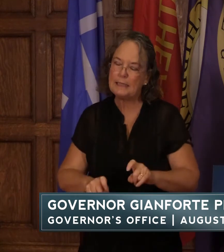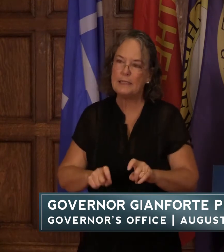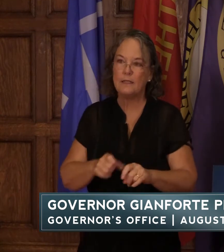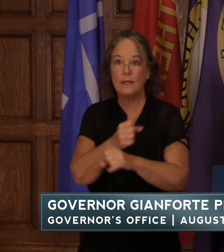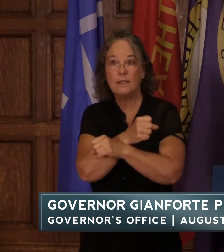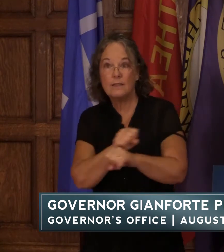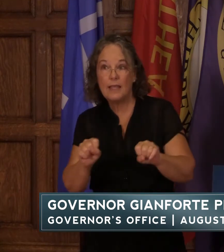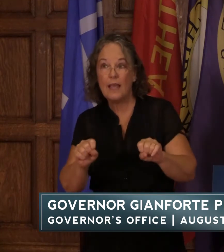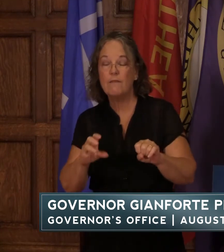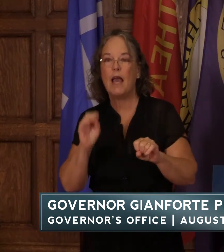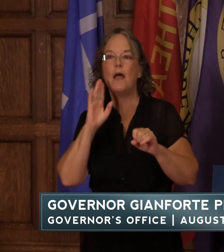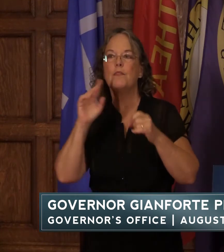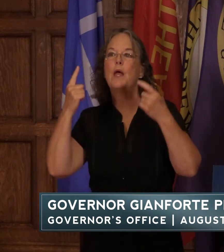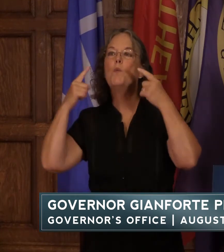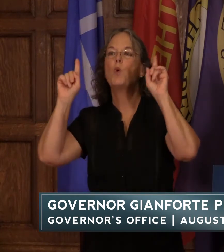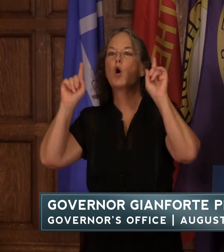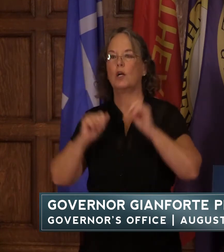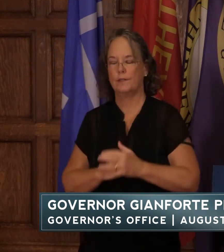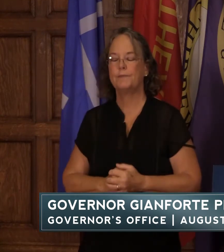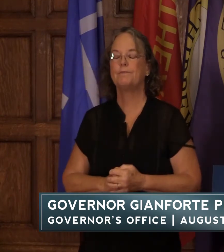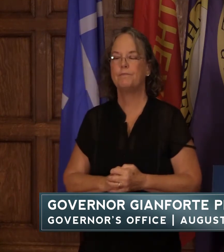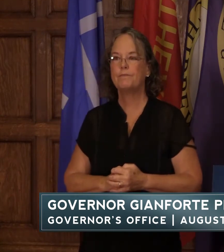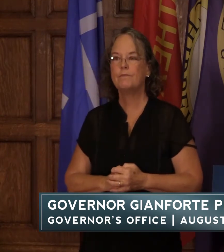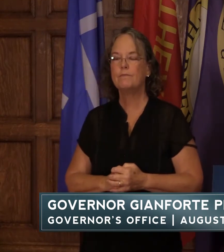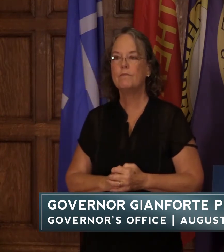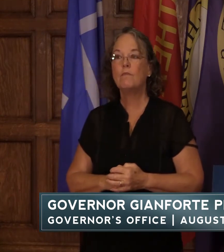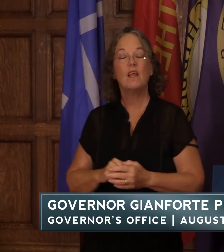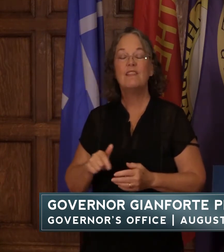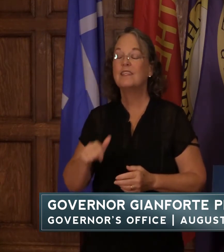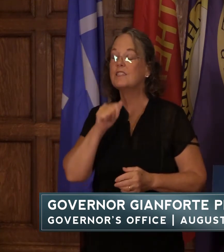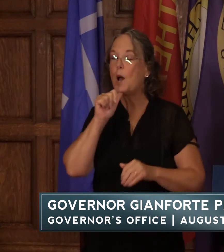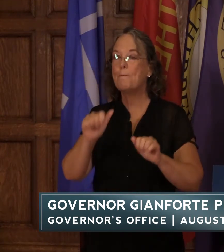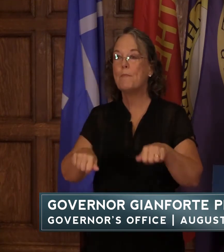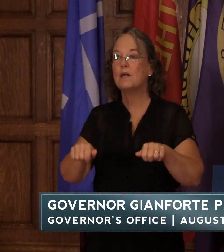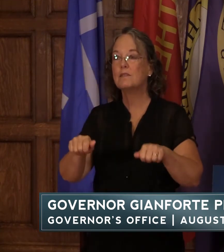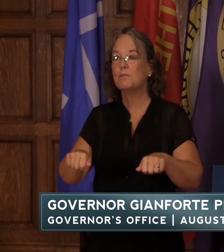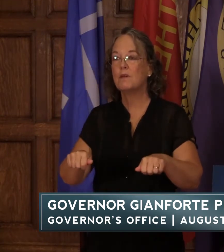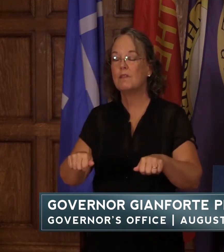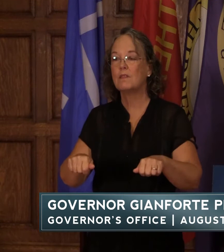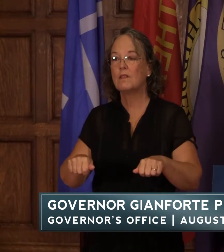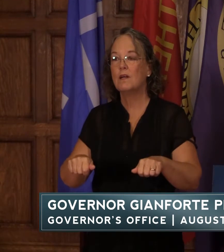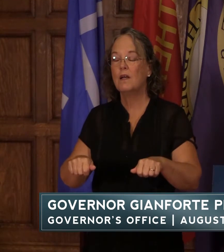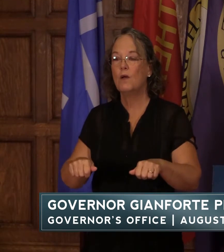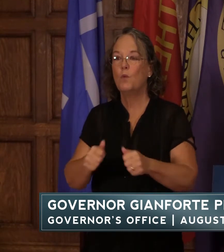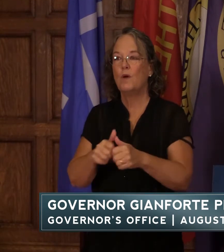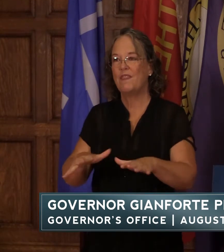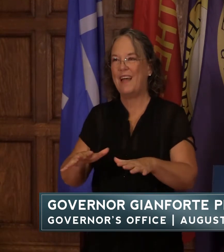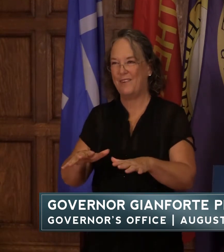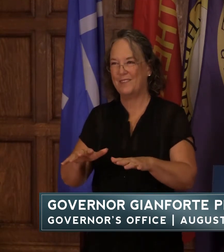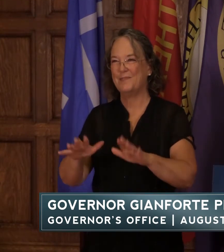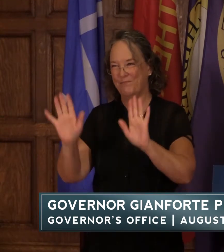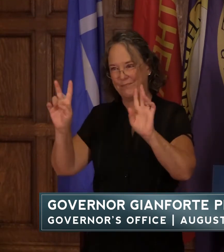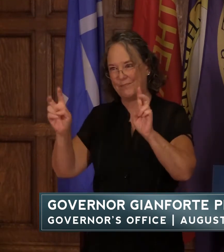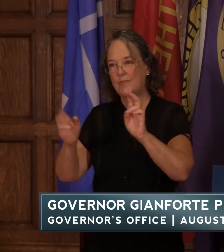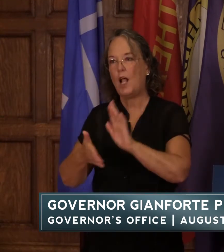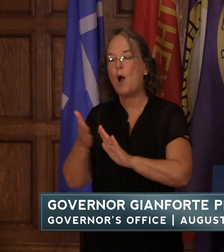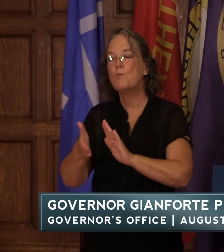safe and they work this wouldn't be possible without operation warp speed